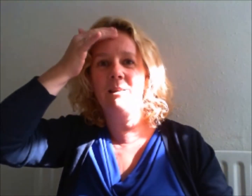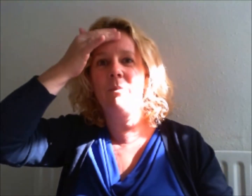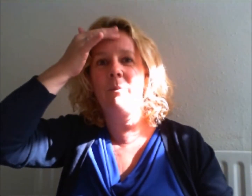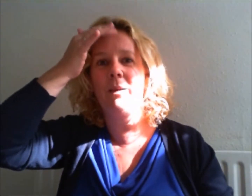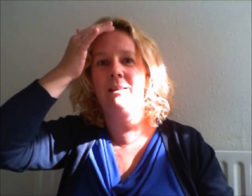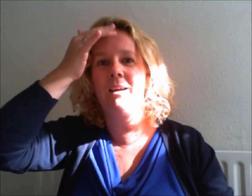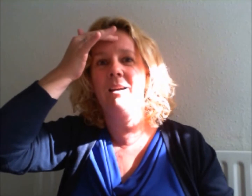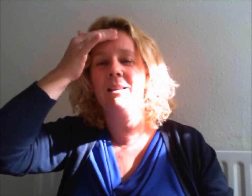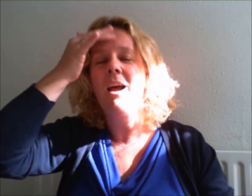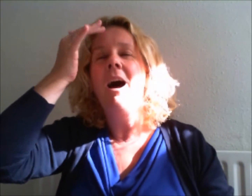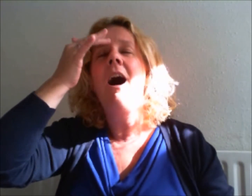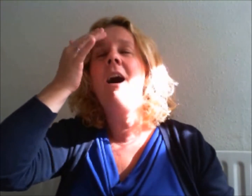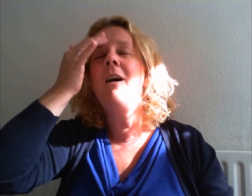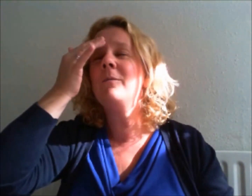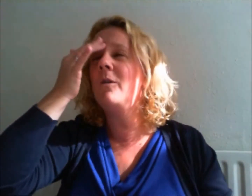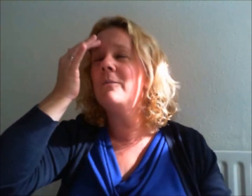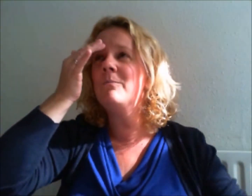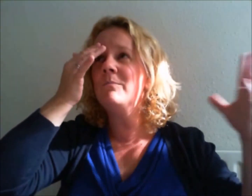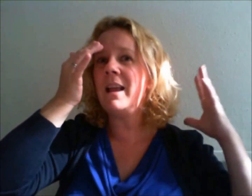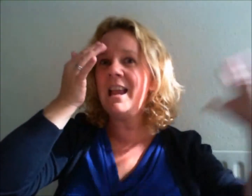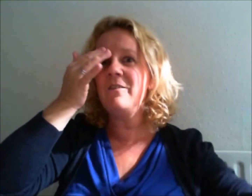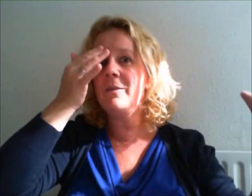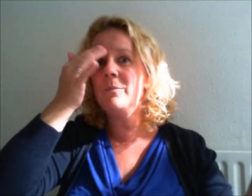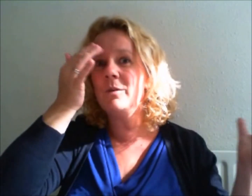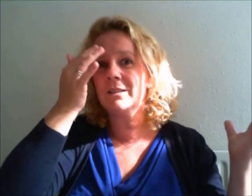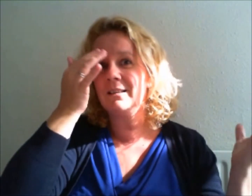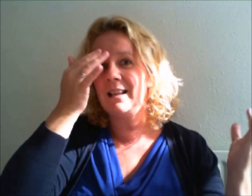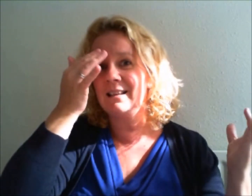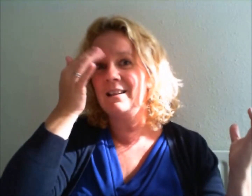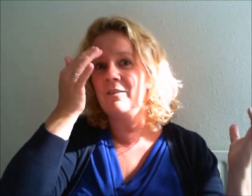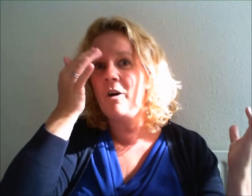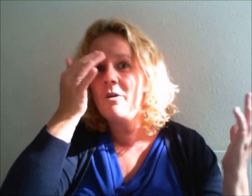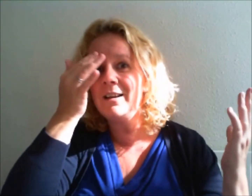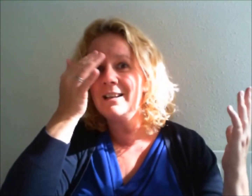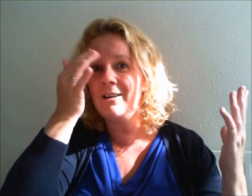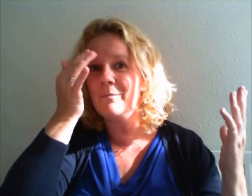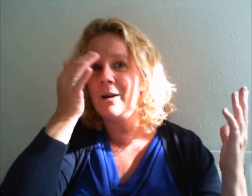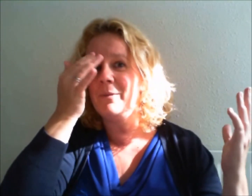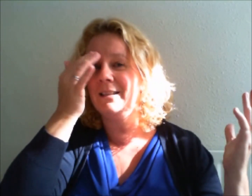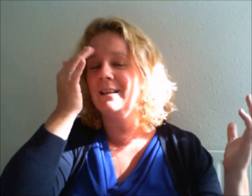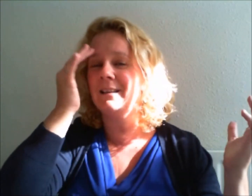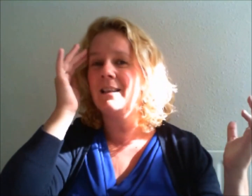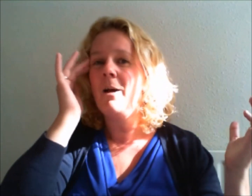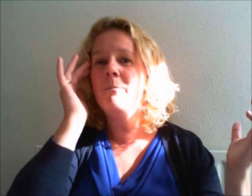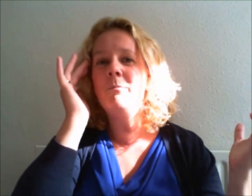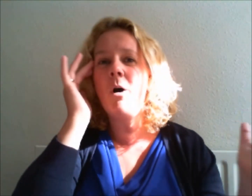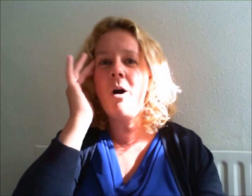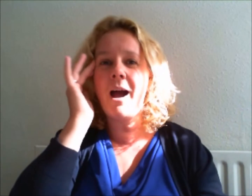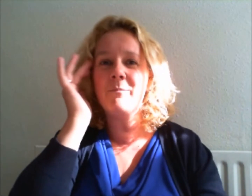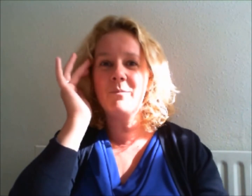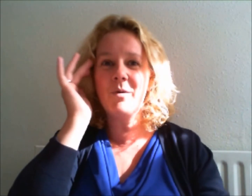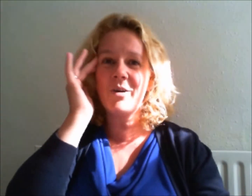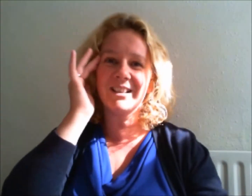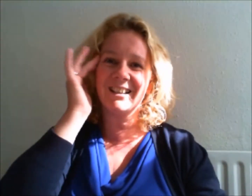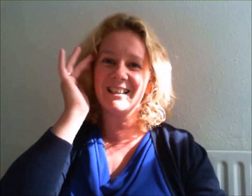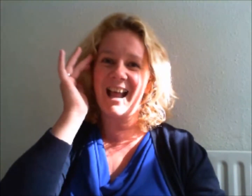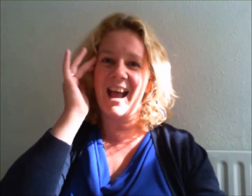in my business. I want even more success than I've already got in my business. More and more success.